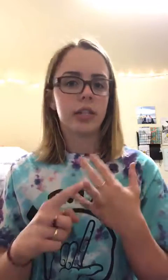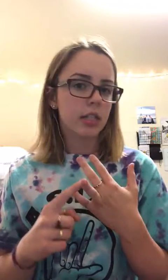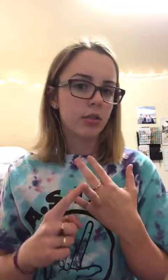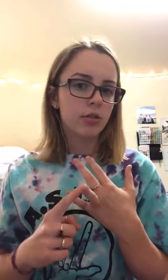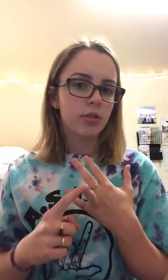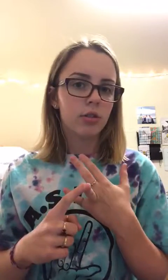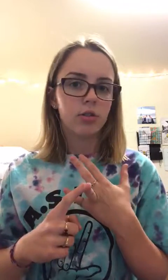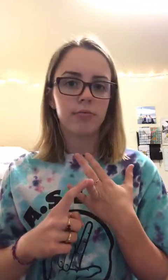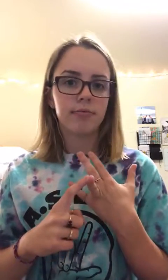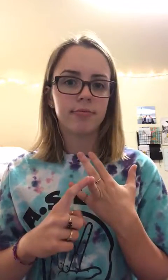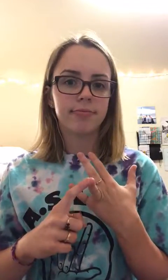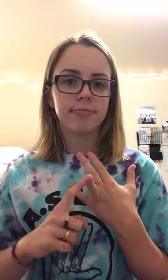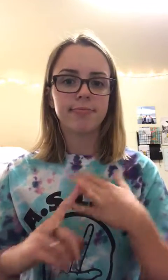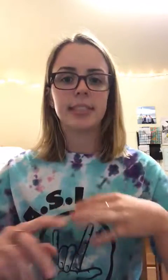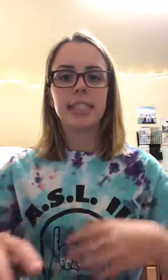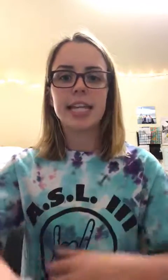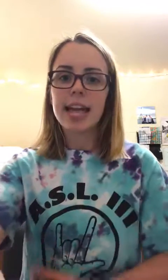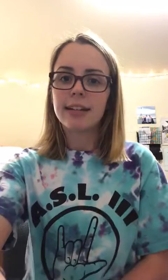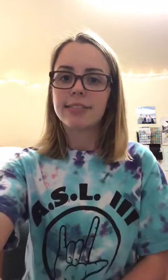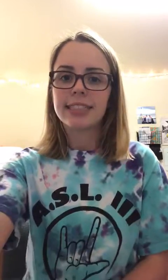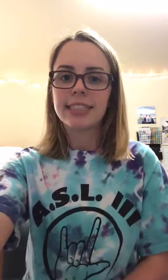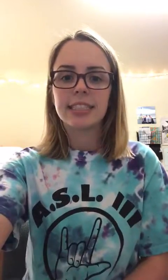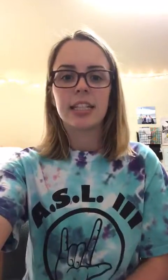the skills. And yeah. a We'll be right back.